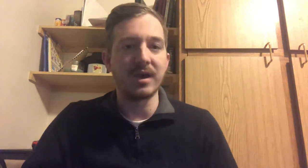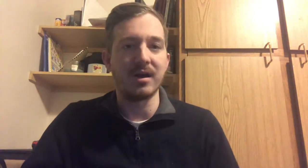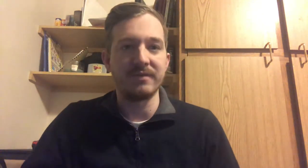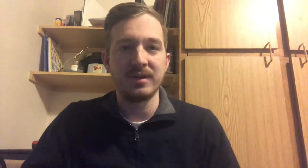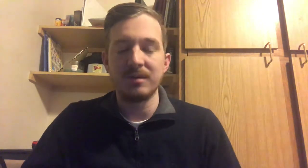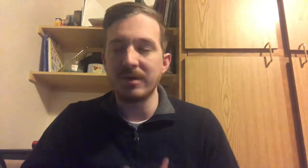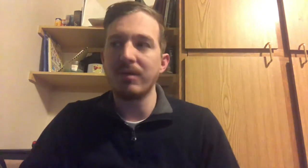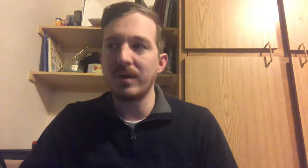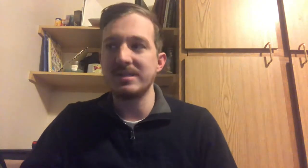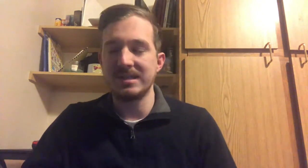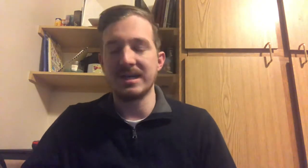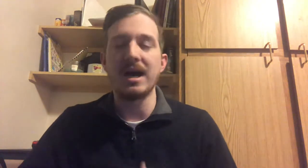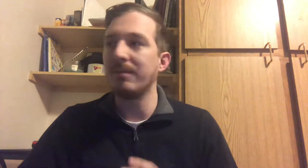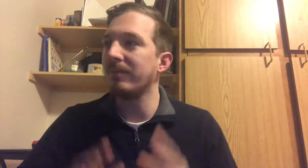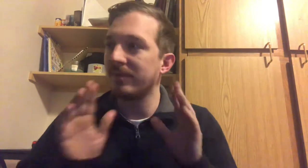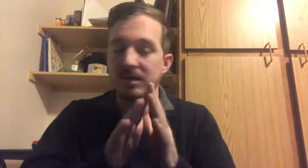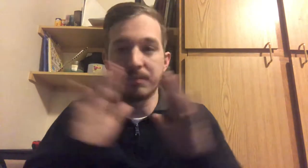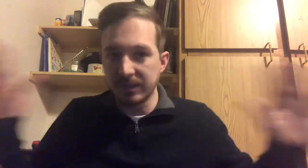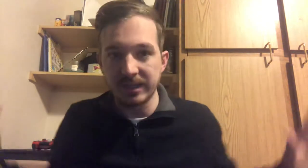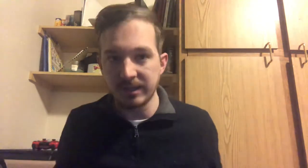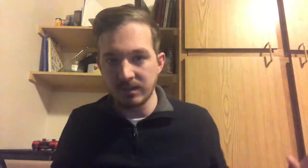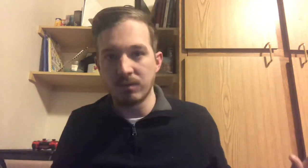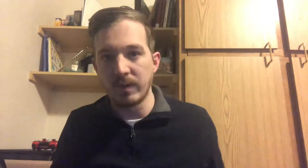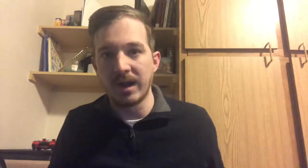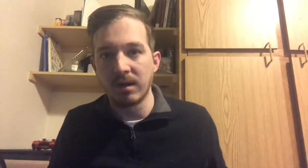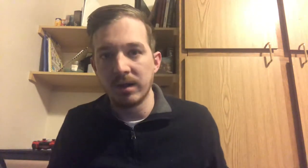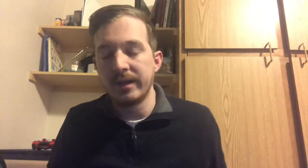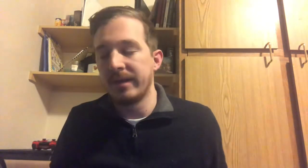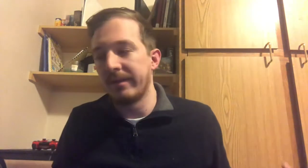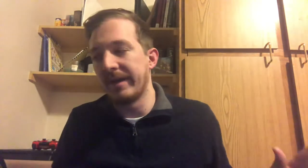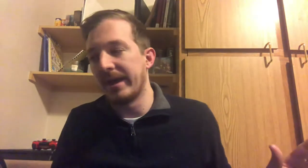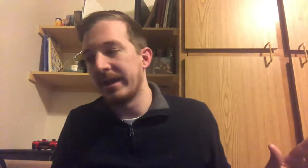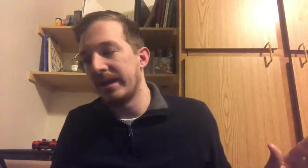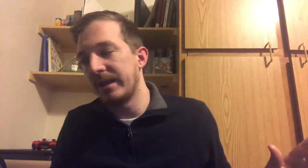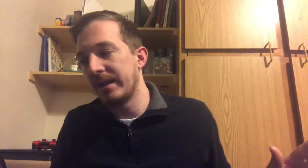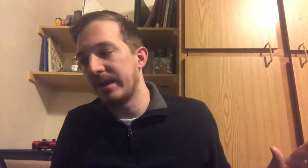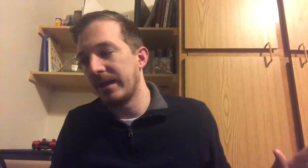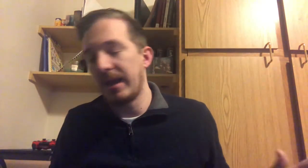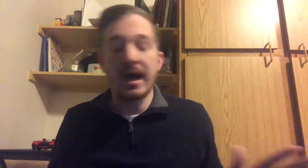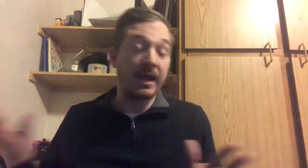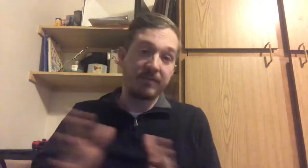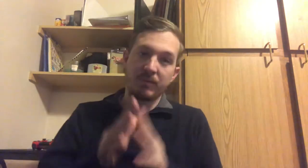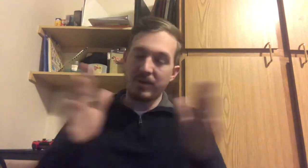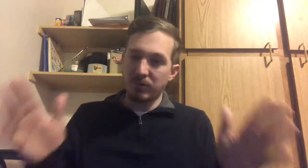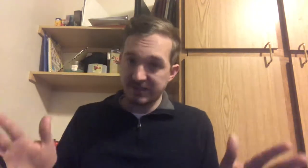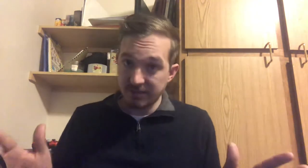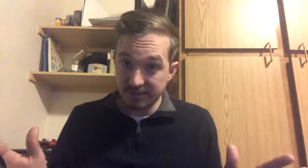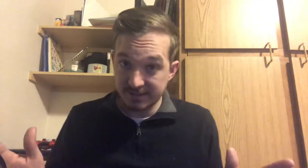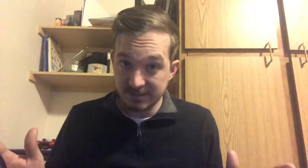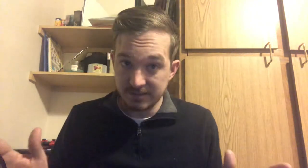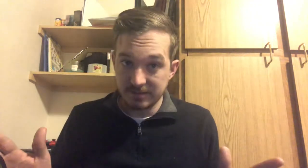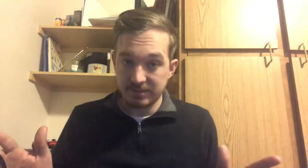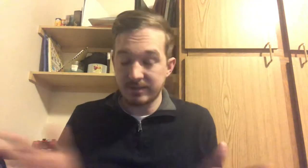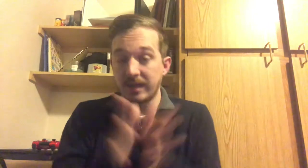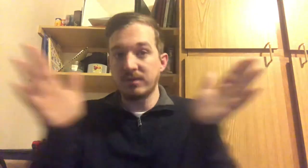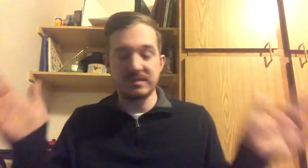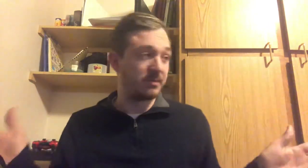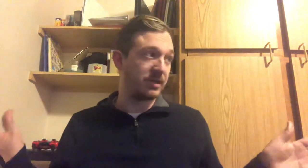off. But otherwise, yeah, I'm completely aware that I have been way more serious than I used to be.